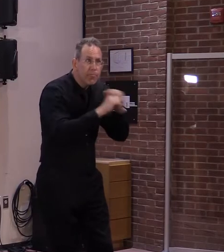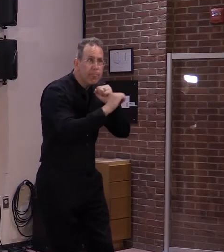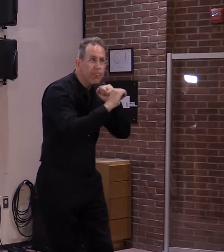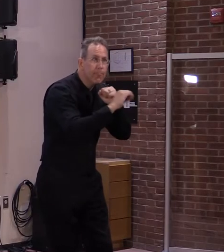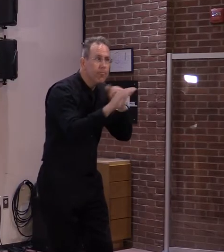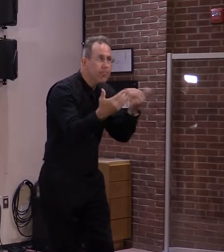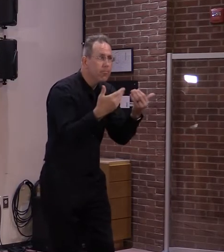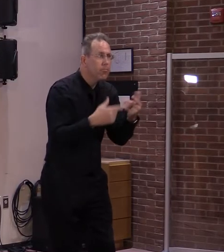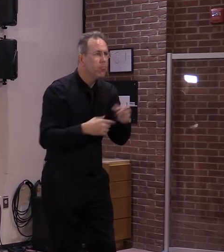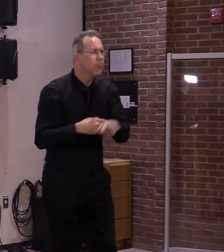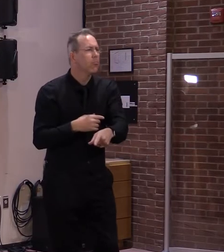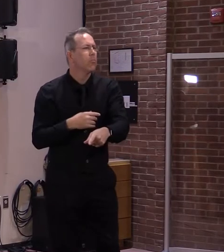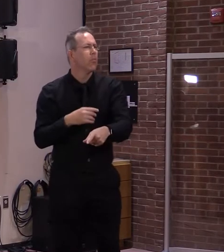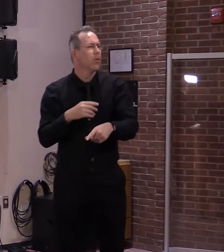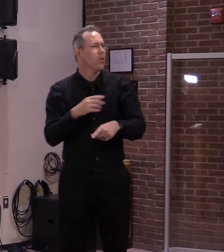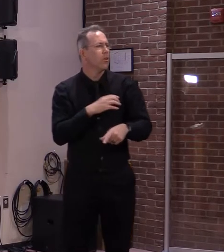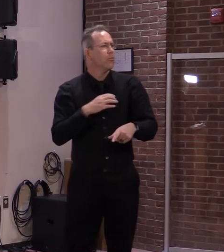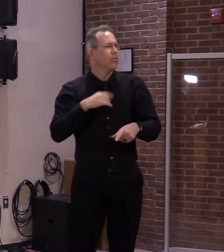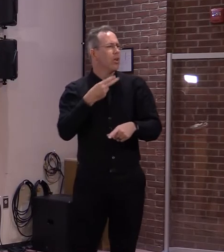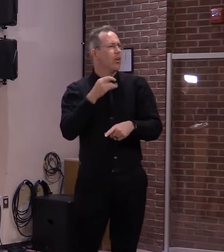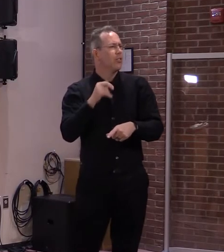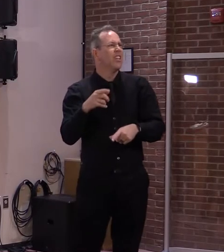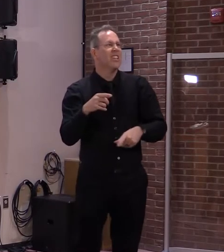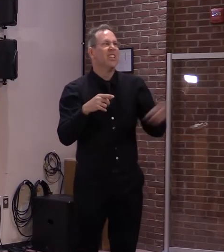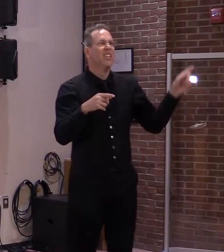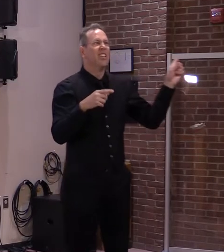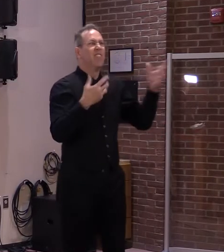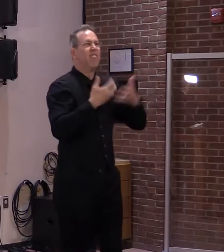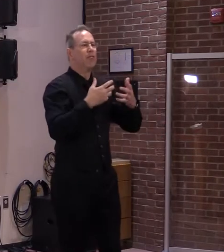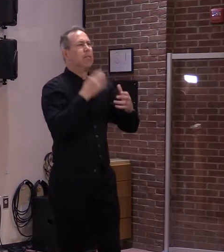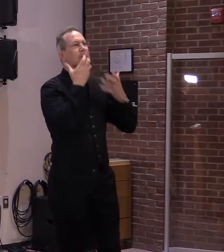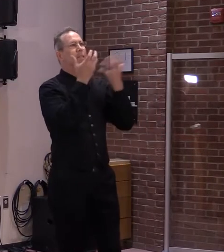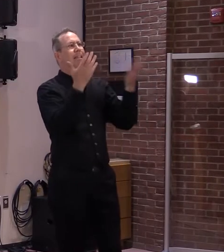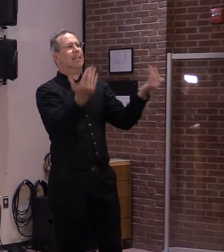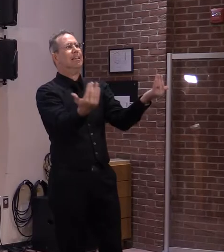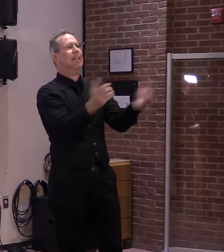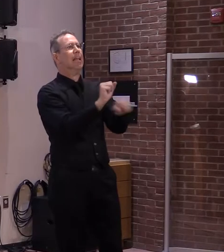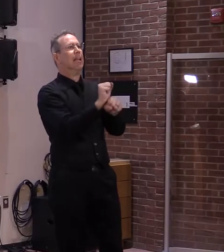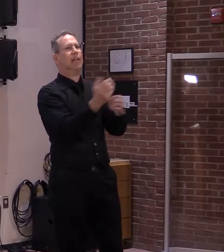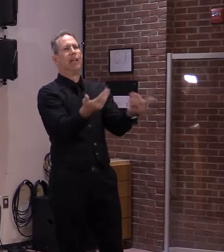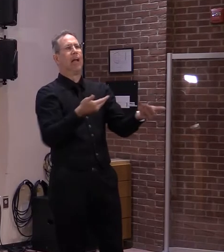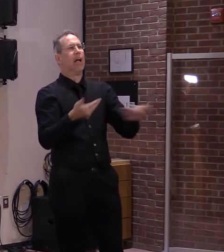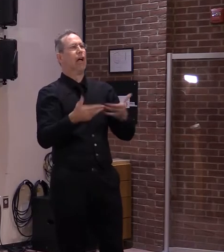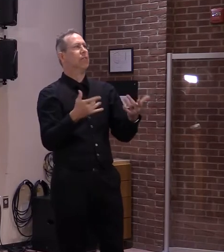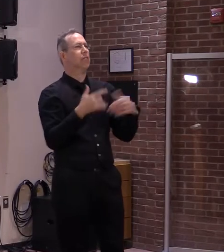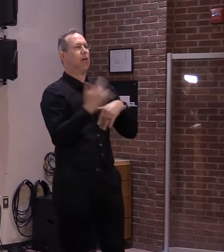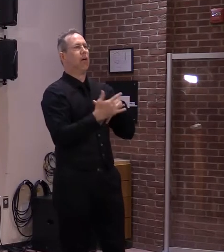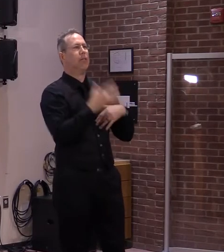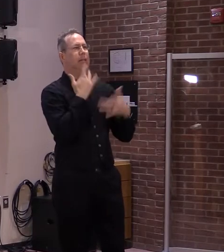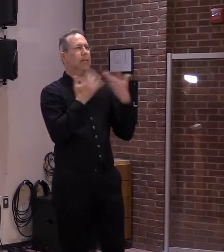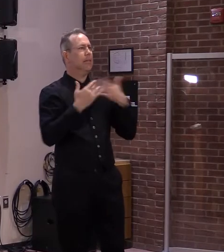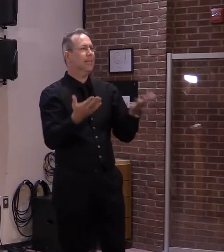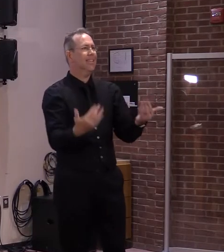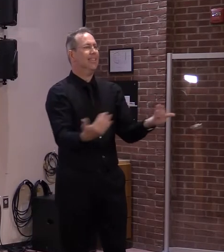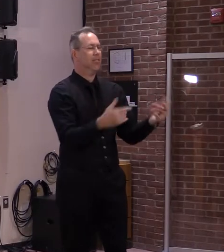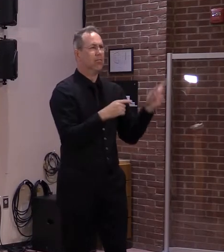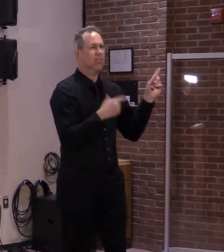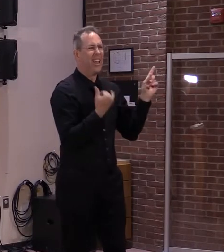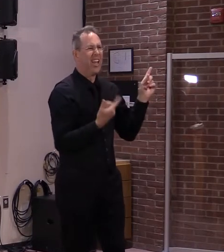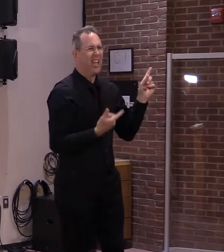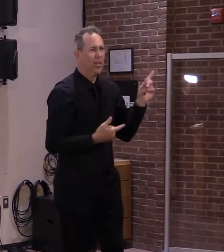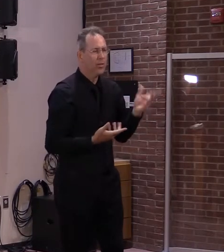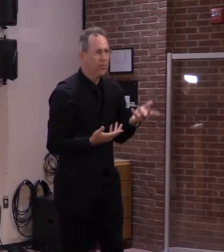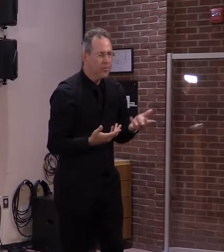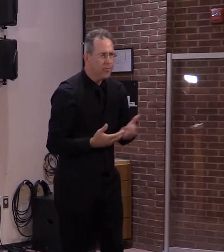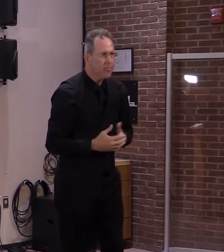Thank you, Governor. just wanted to offer you an opportunity to comment first if you wanted to. Yeah. No, I mean, we we've talked about this a